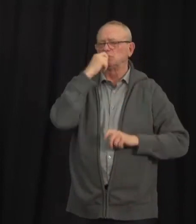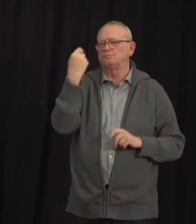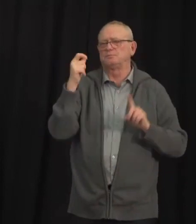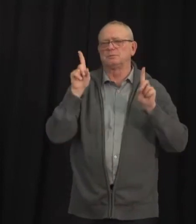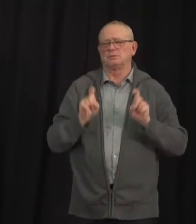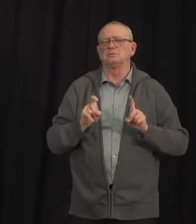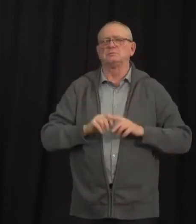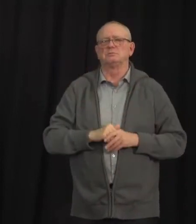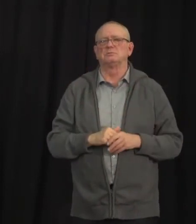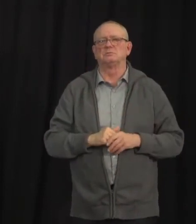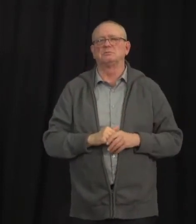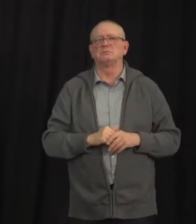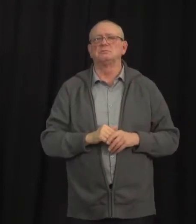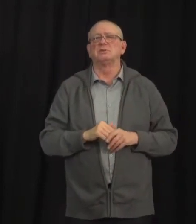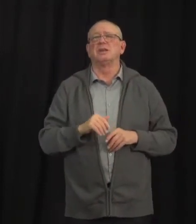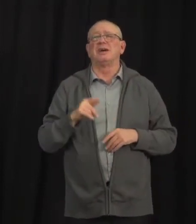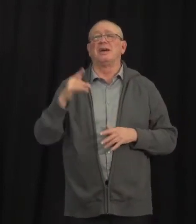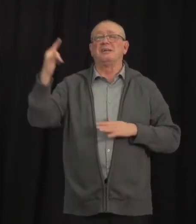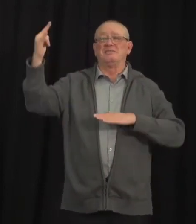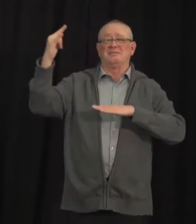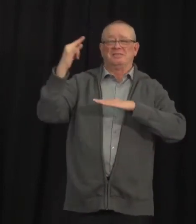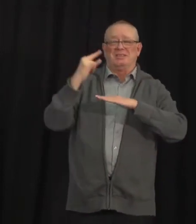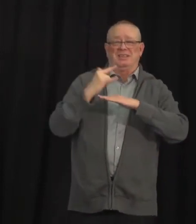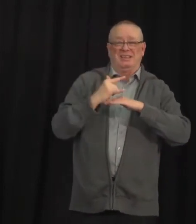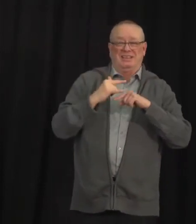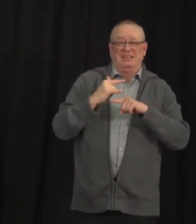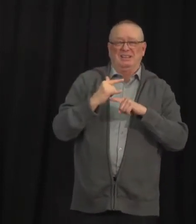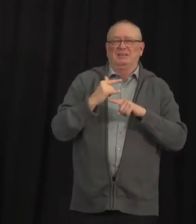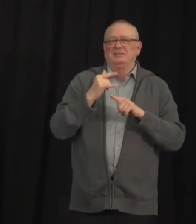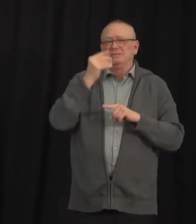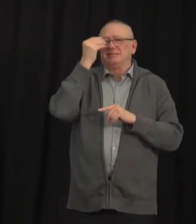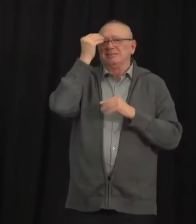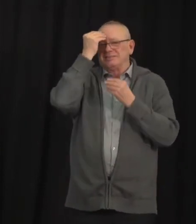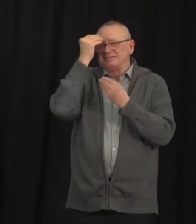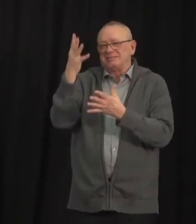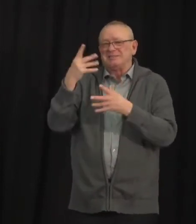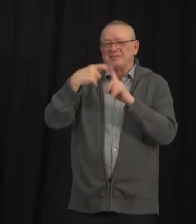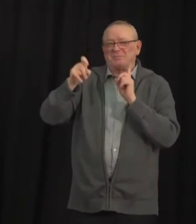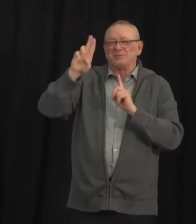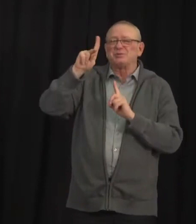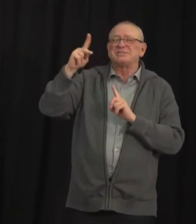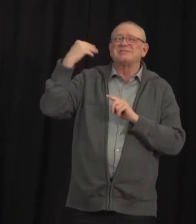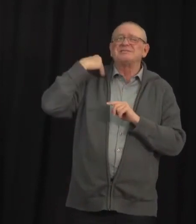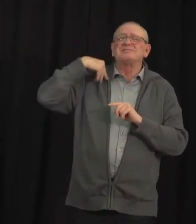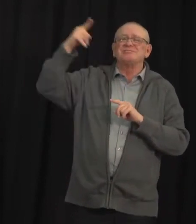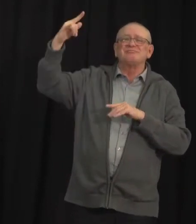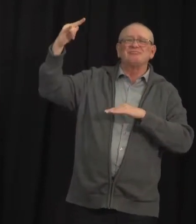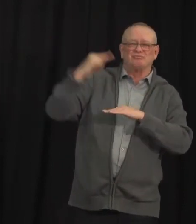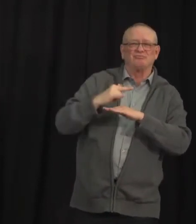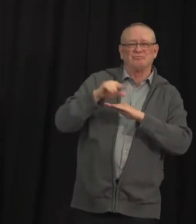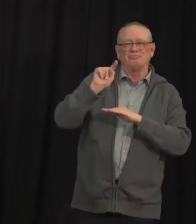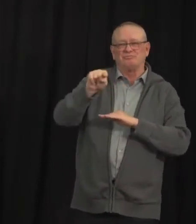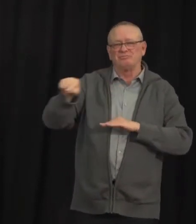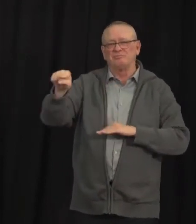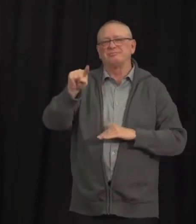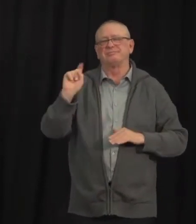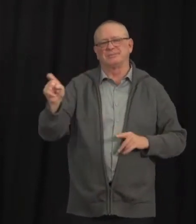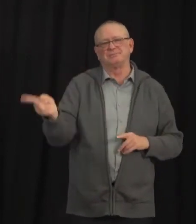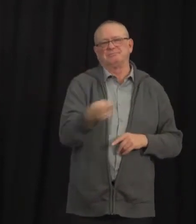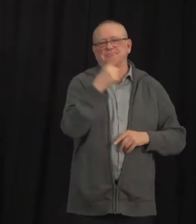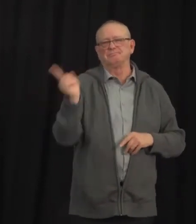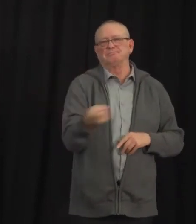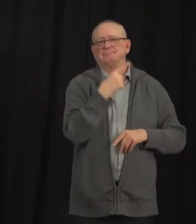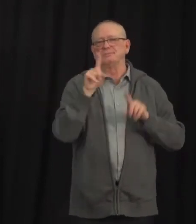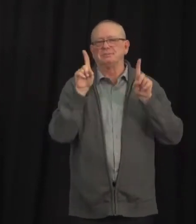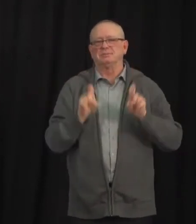offering testing appointments. As a reminder, quarantine is required for 14 days after arrival from anywhere